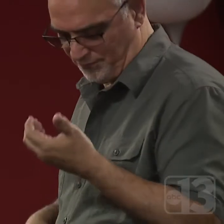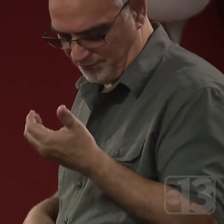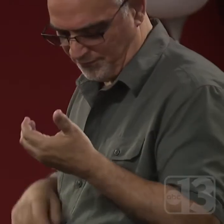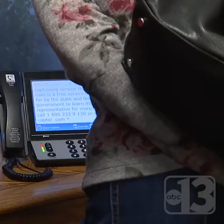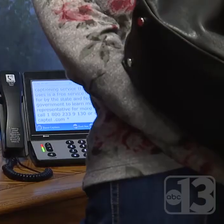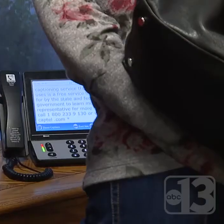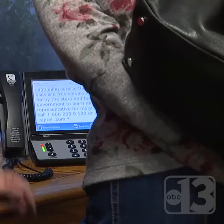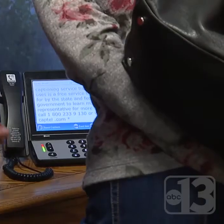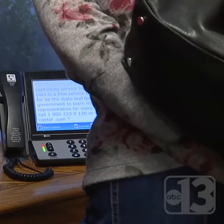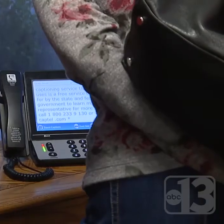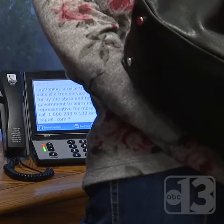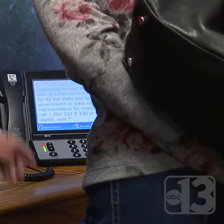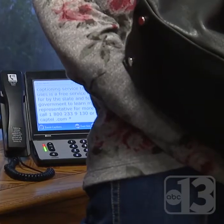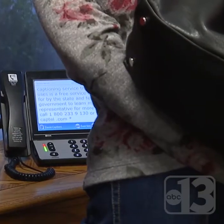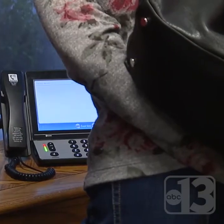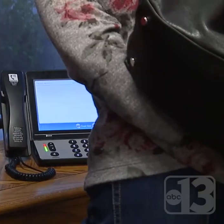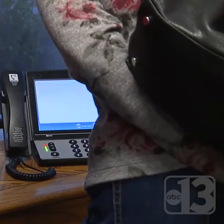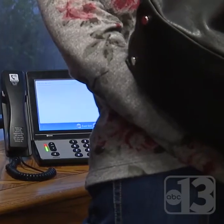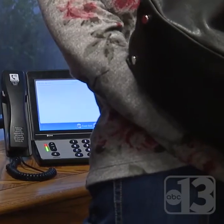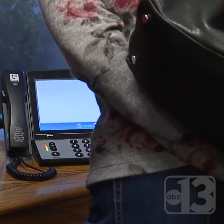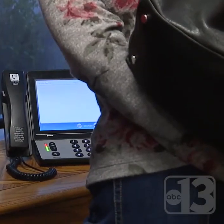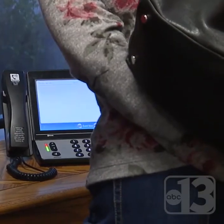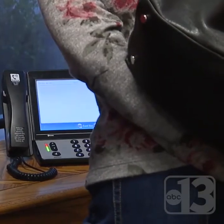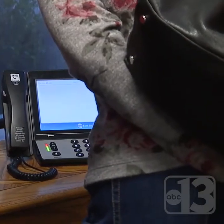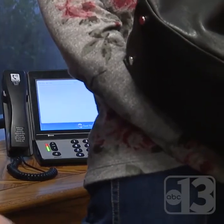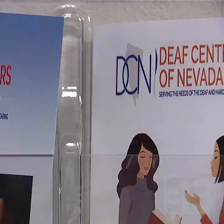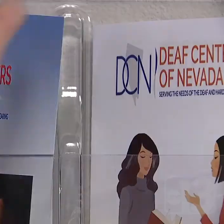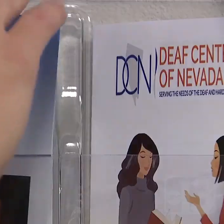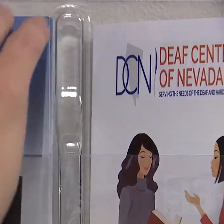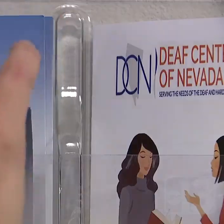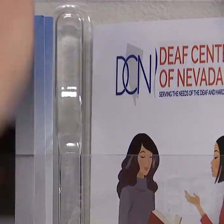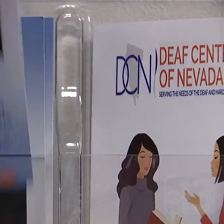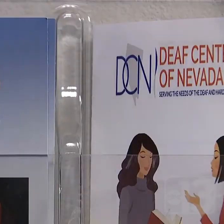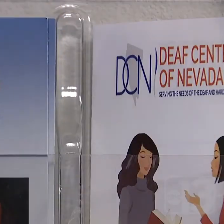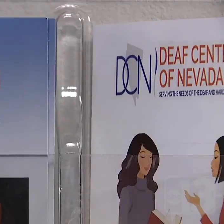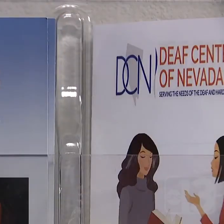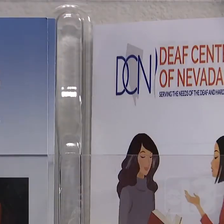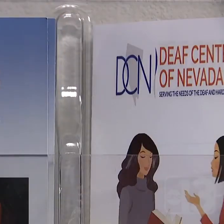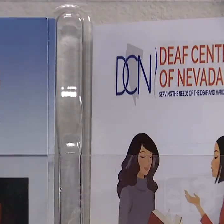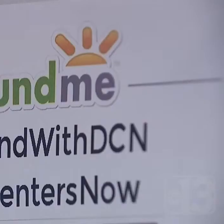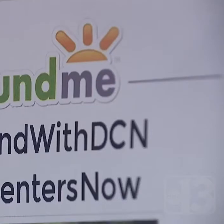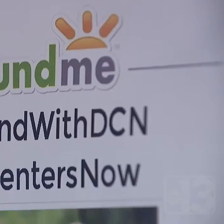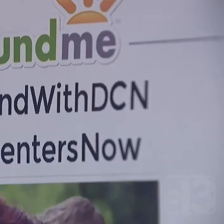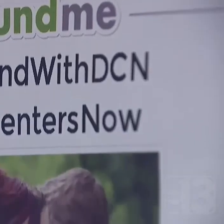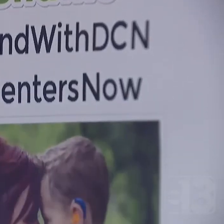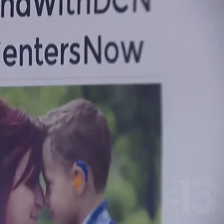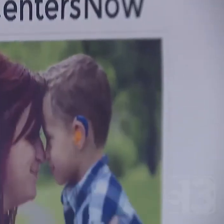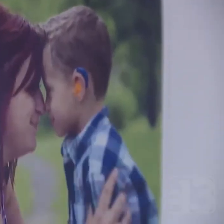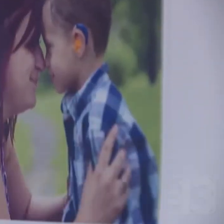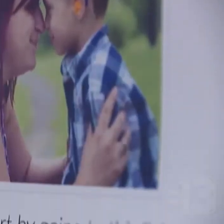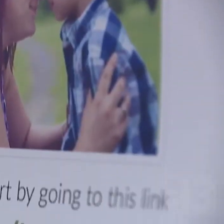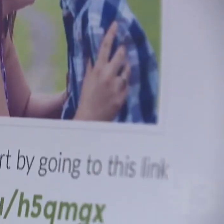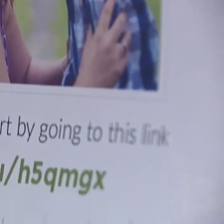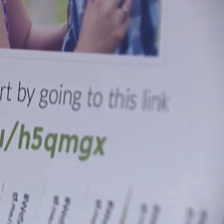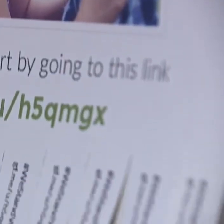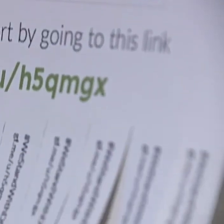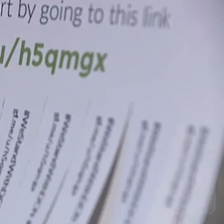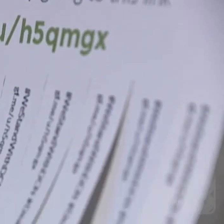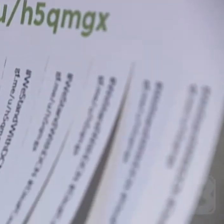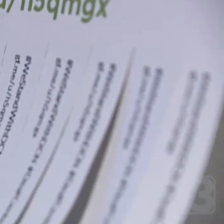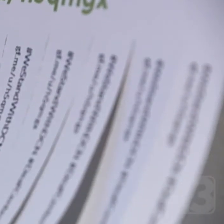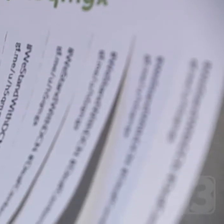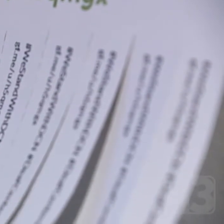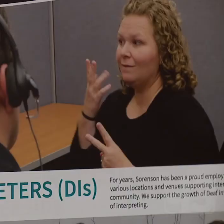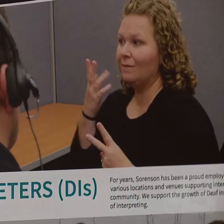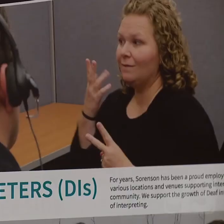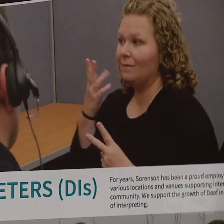the valley, providing everything from communication assistance to independent living skills. But now, they've turned to a GoFundMe